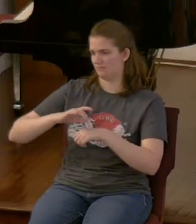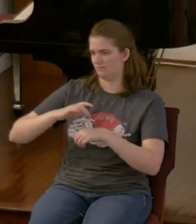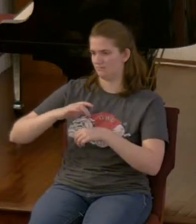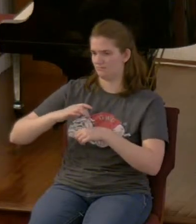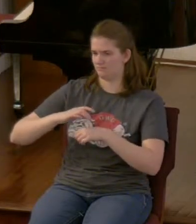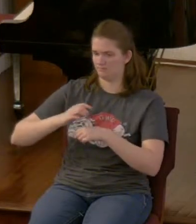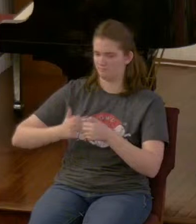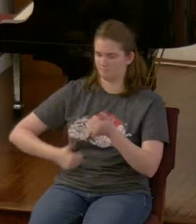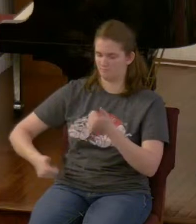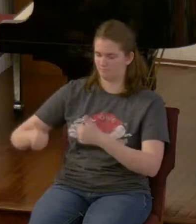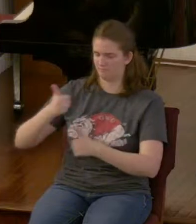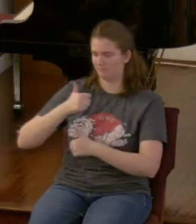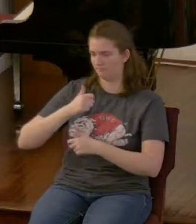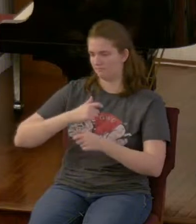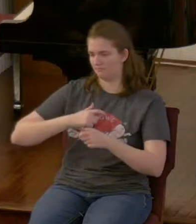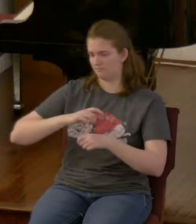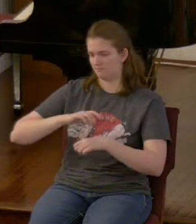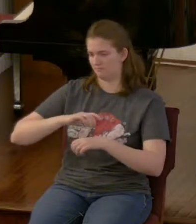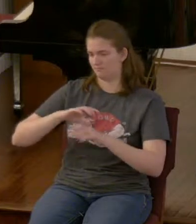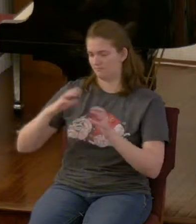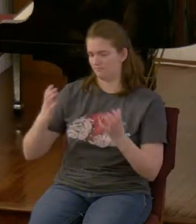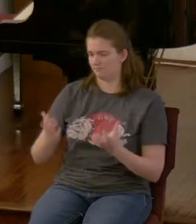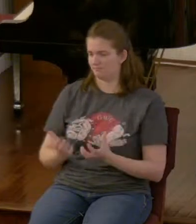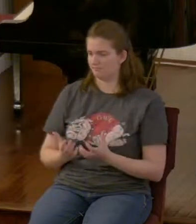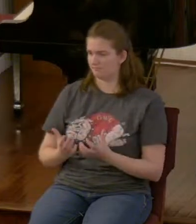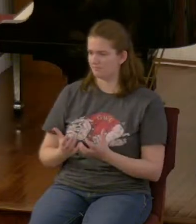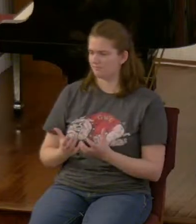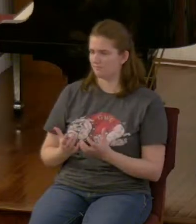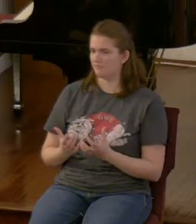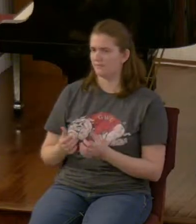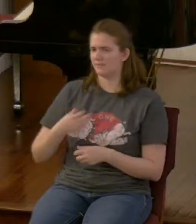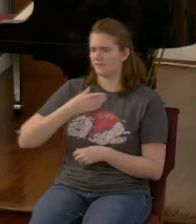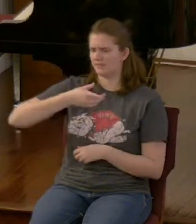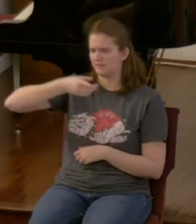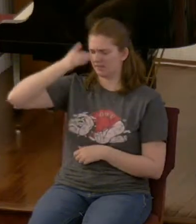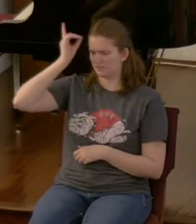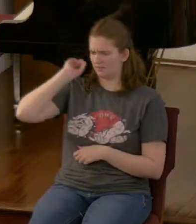so how is Daniel and his vision